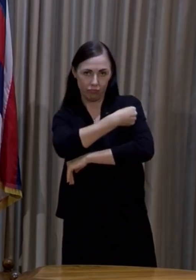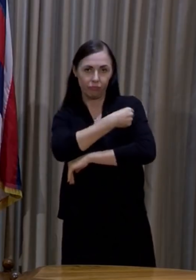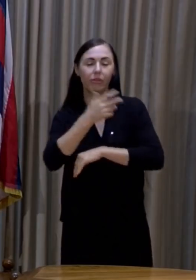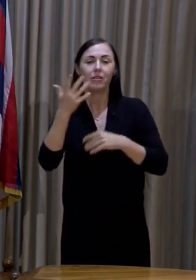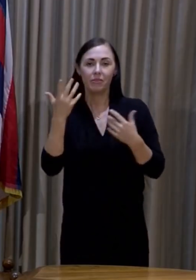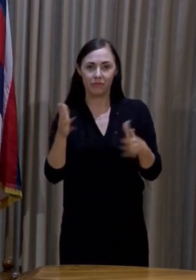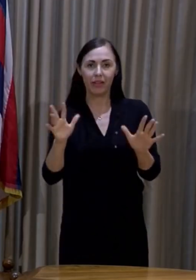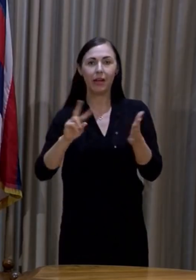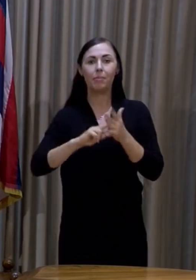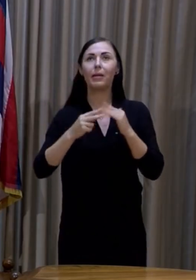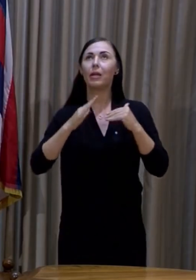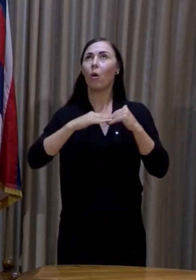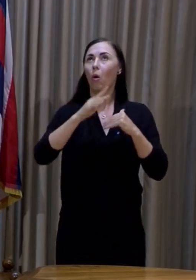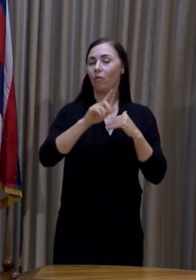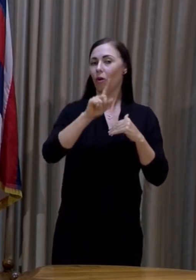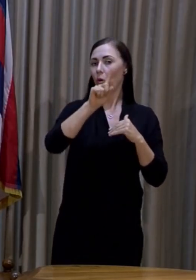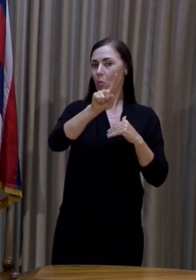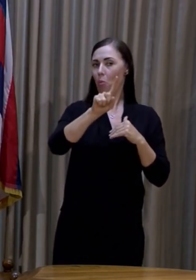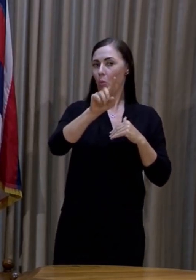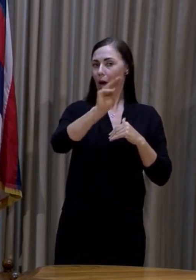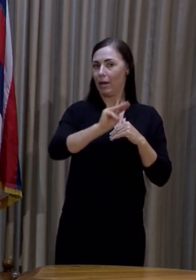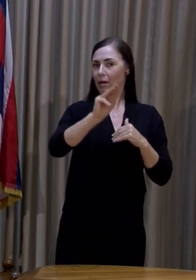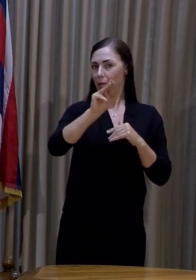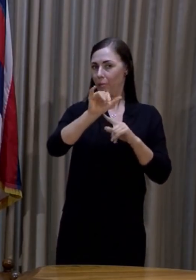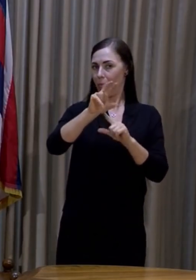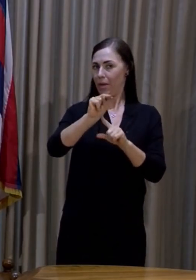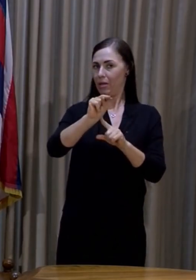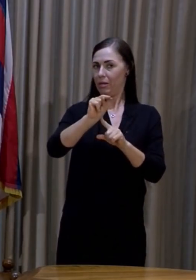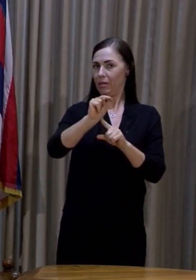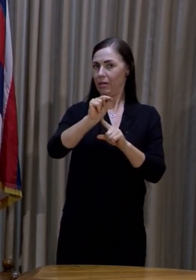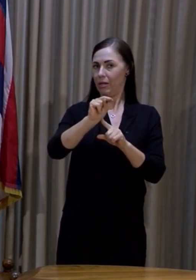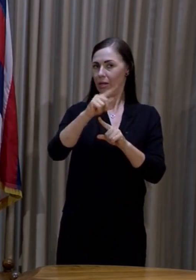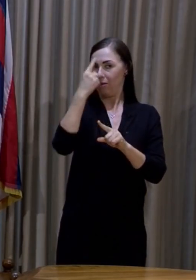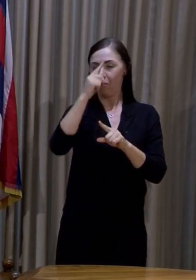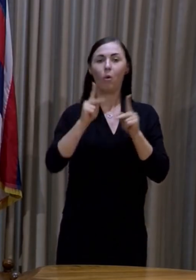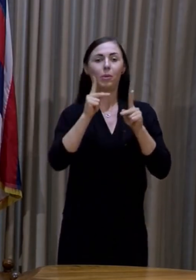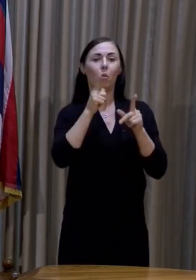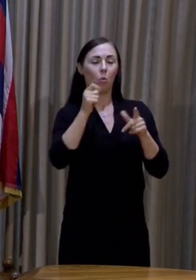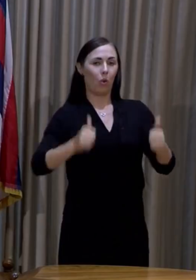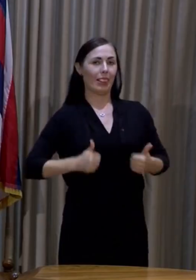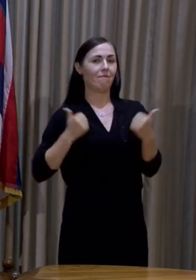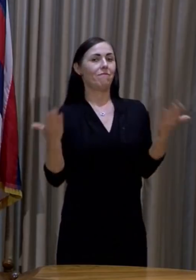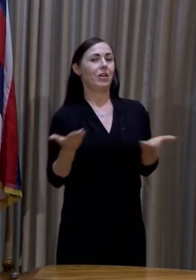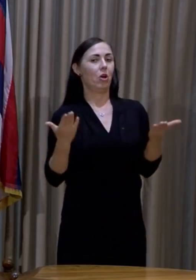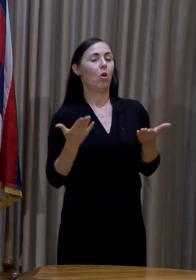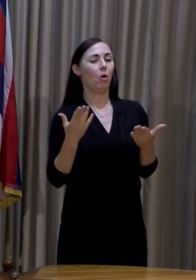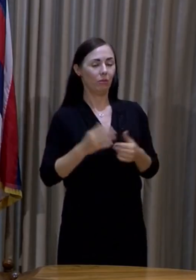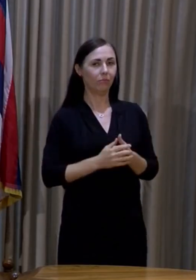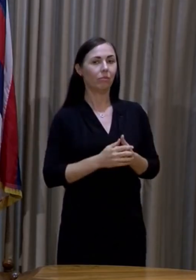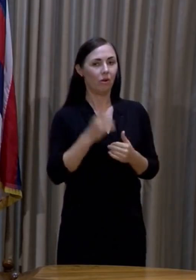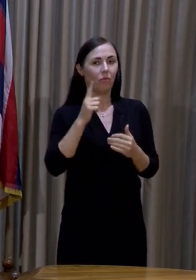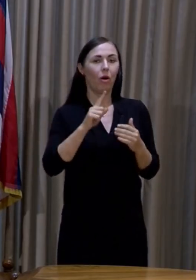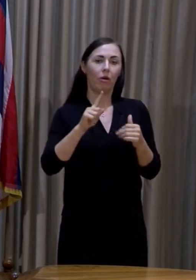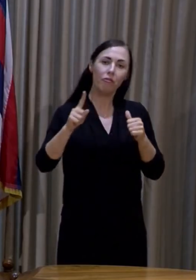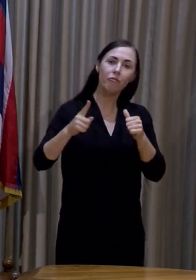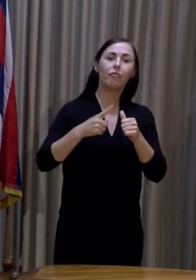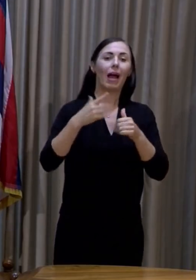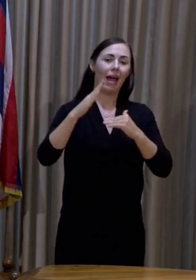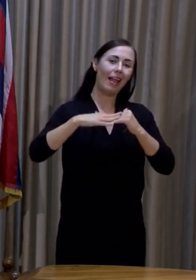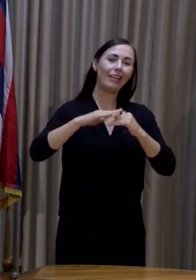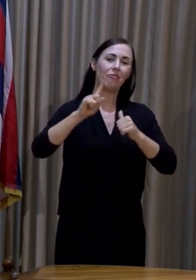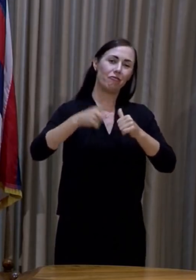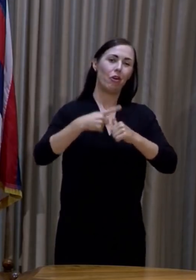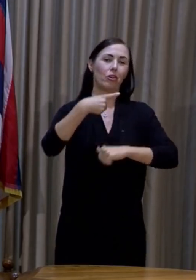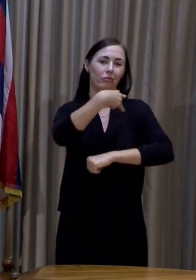be over the 1 million mark in terms of our residents starting the vaccination process.